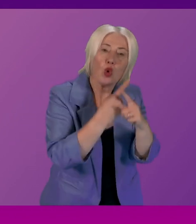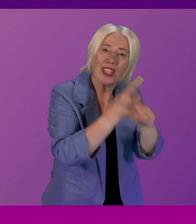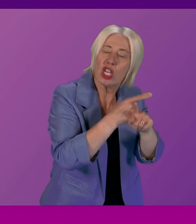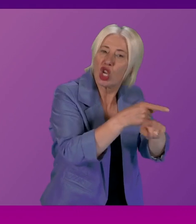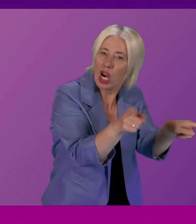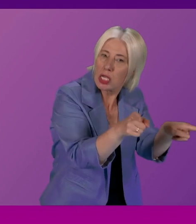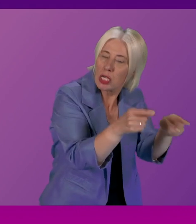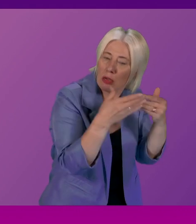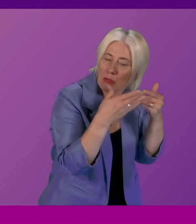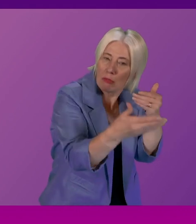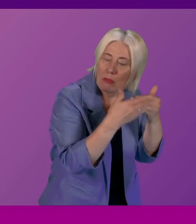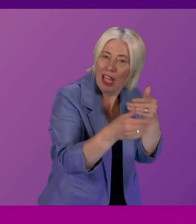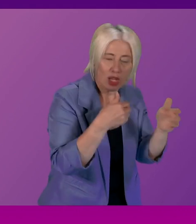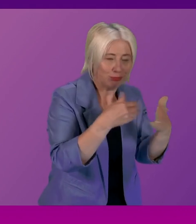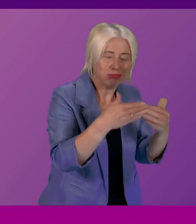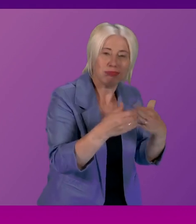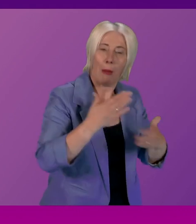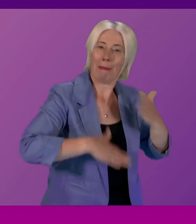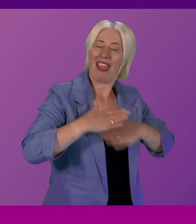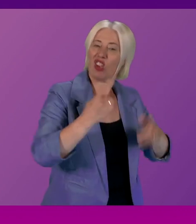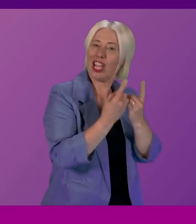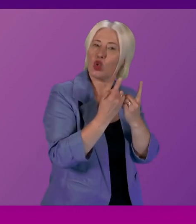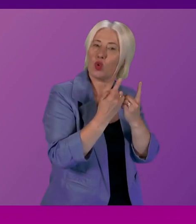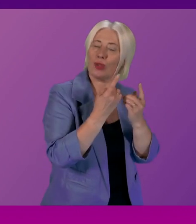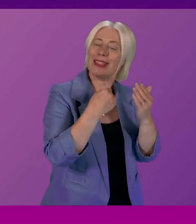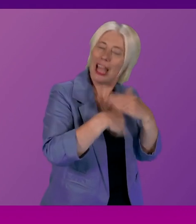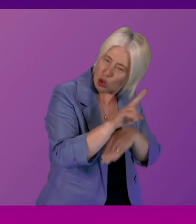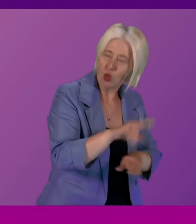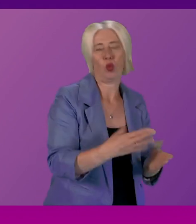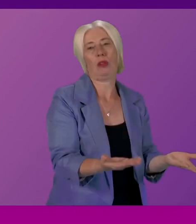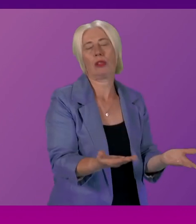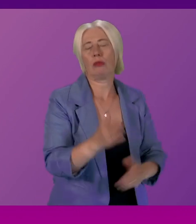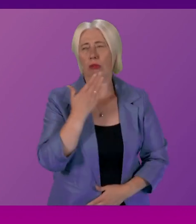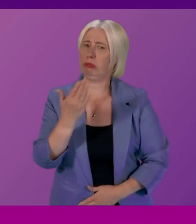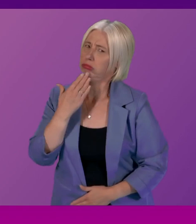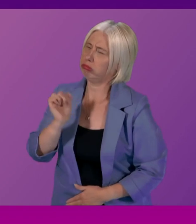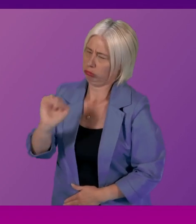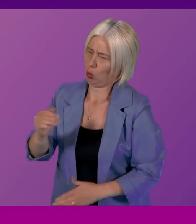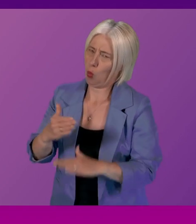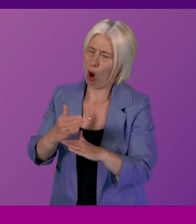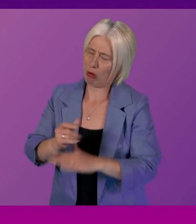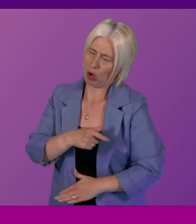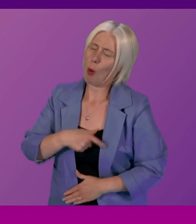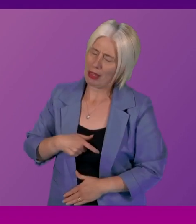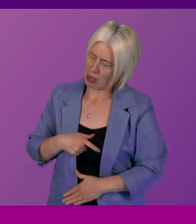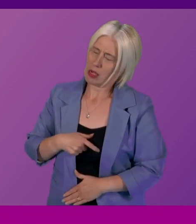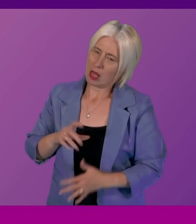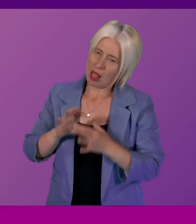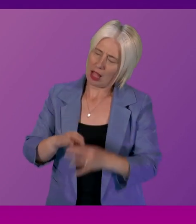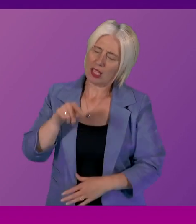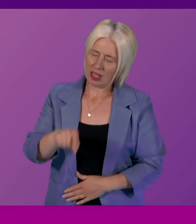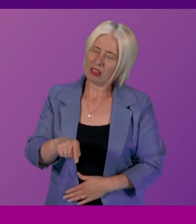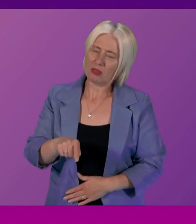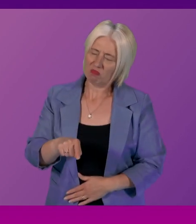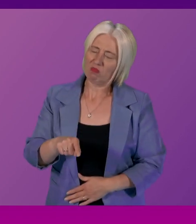to address the behavioural issues in our schools first minister well I'm thankful for the work that the committee has done in this regarding to